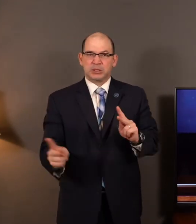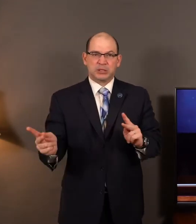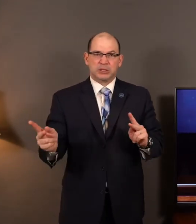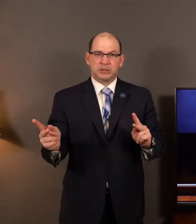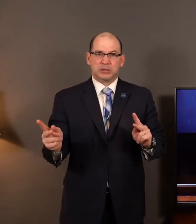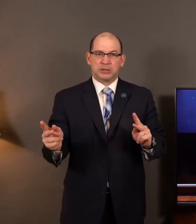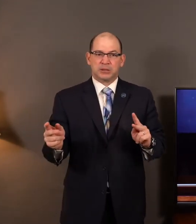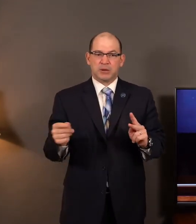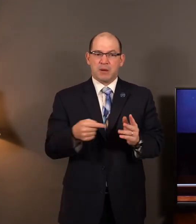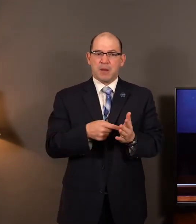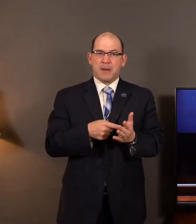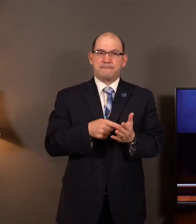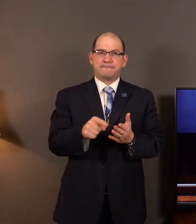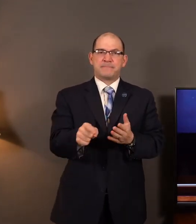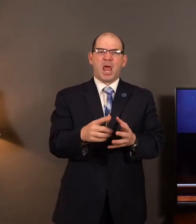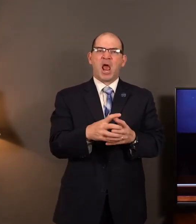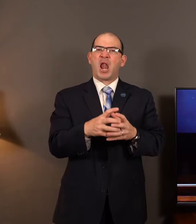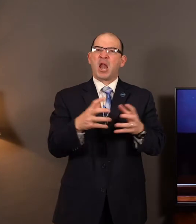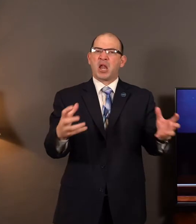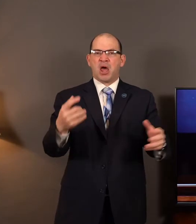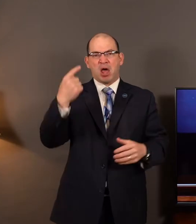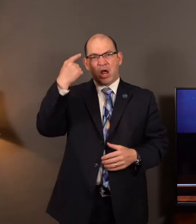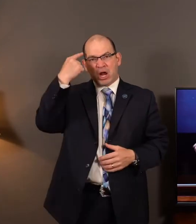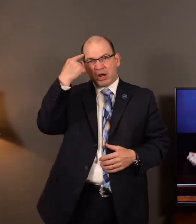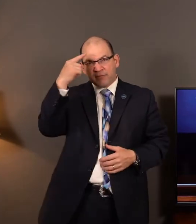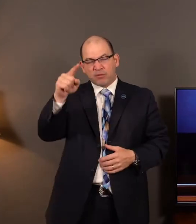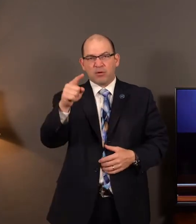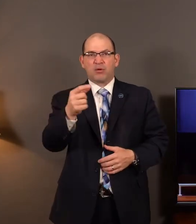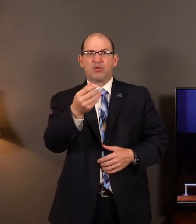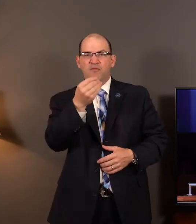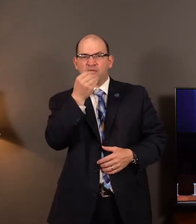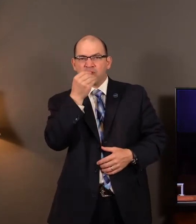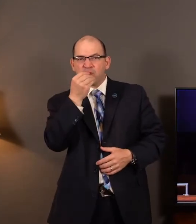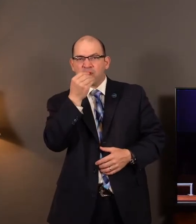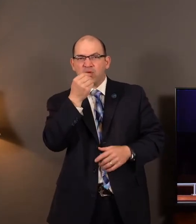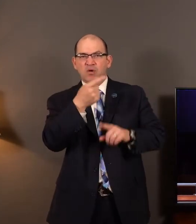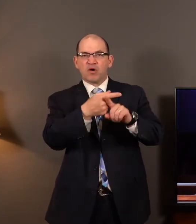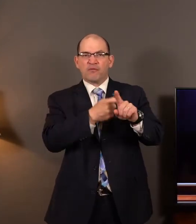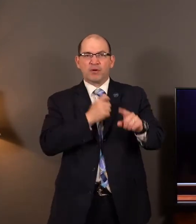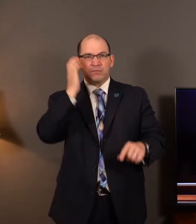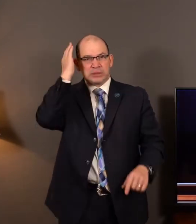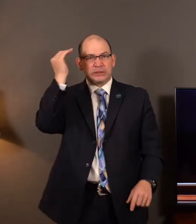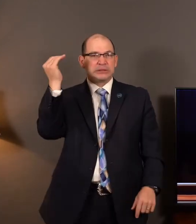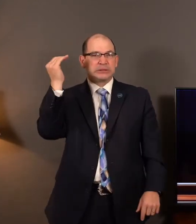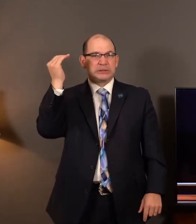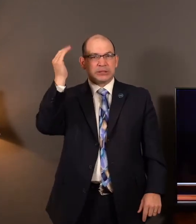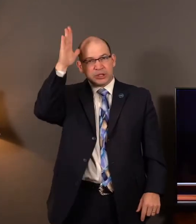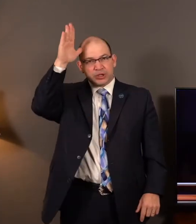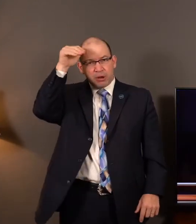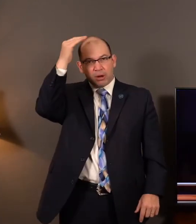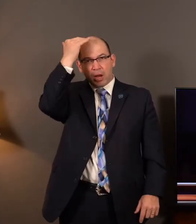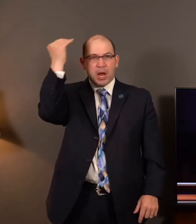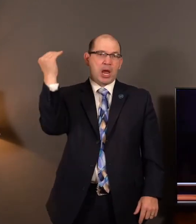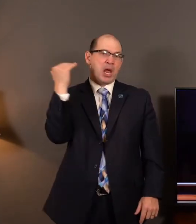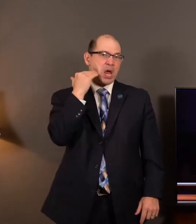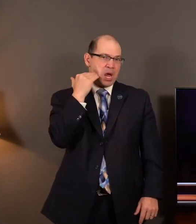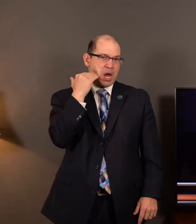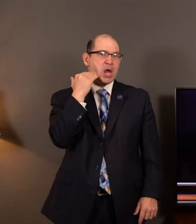a fortune for the meat that they could scrape off the head of a donkey. They are paying a small fortune for